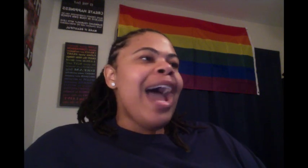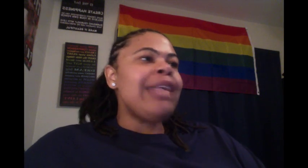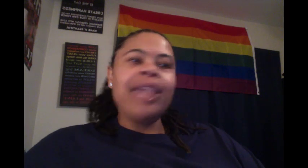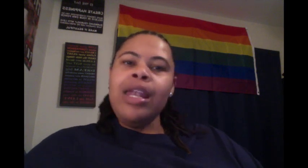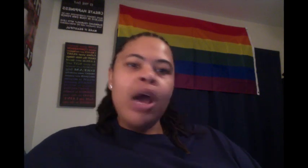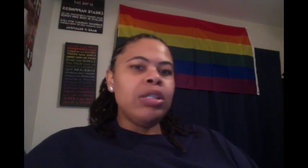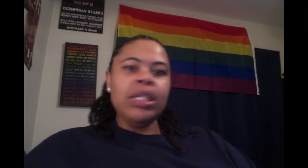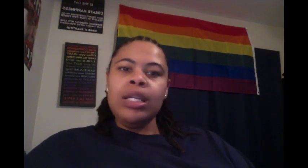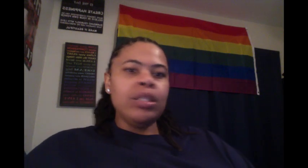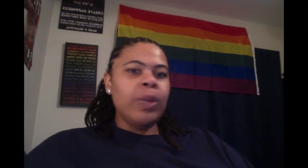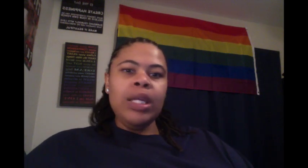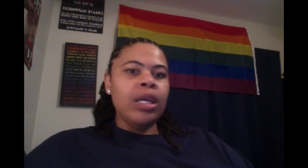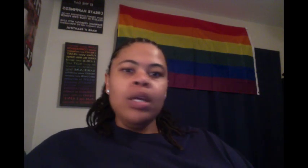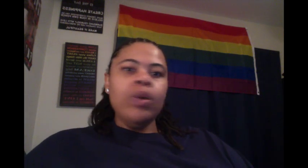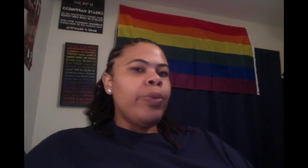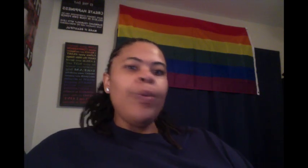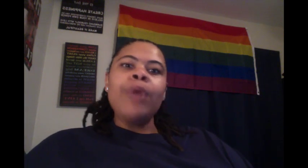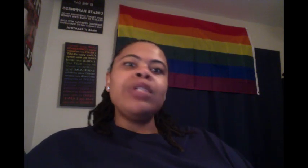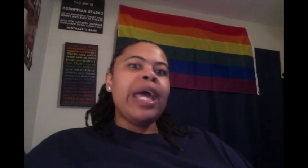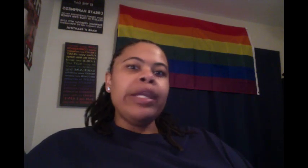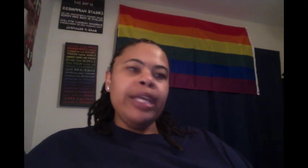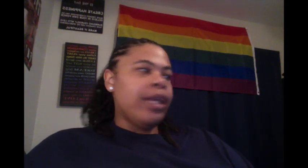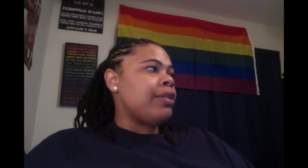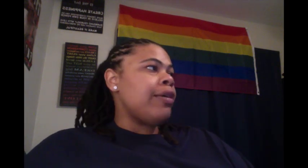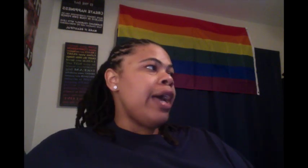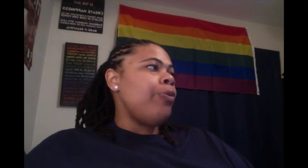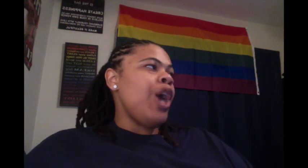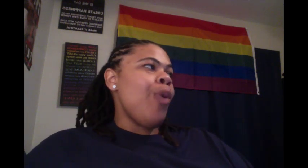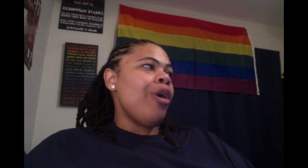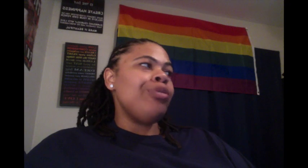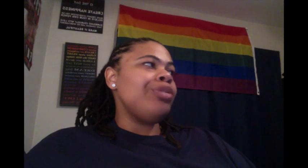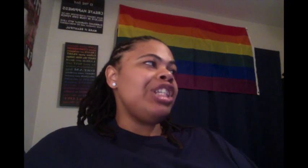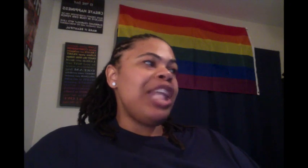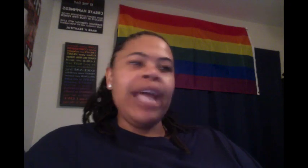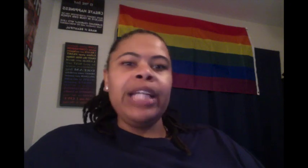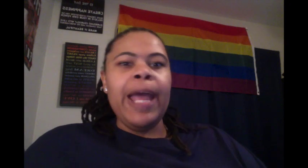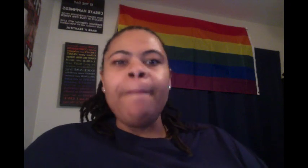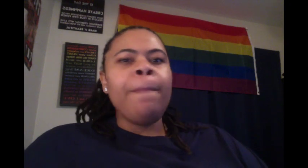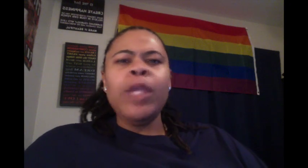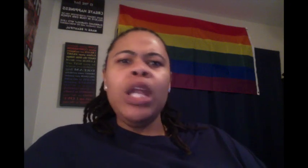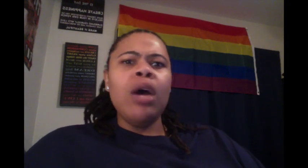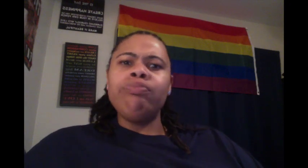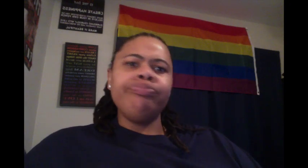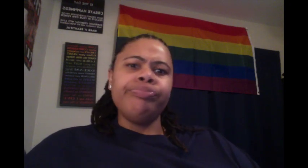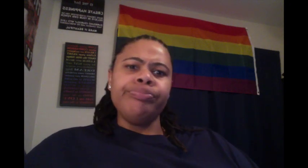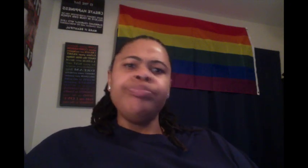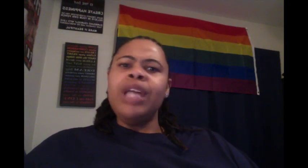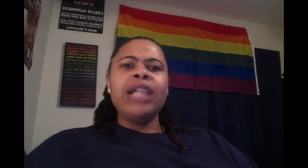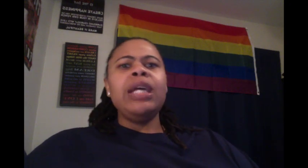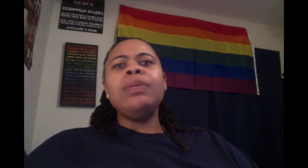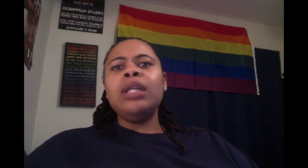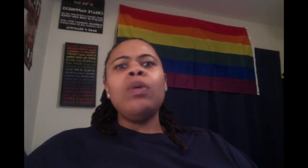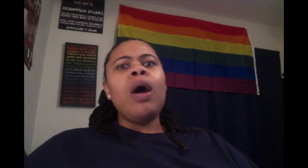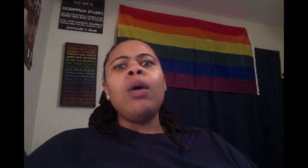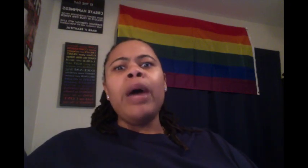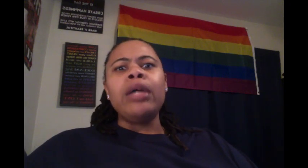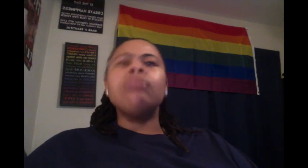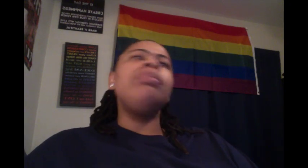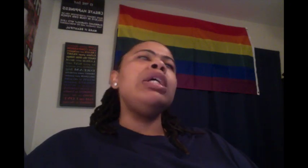I said, no, sweetie, we want sane kids. Okay. We don't want shit like that. You know, I said, Priscilla, walk away. Please